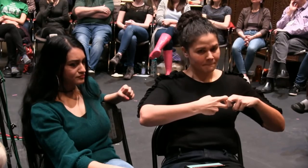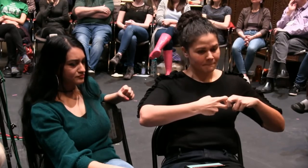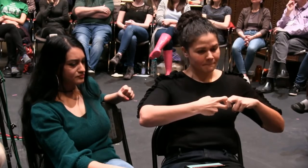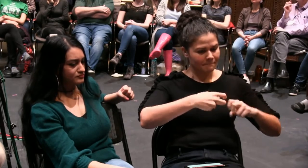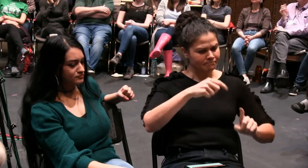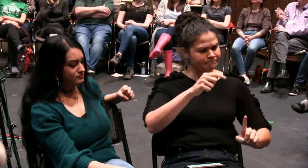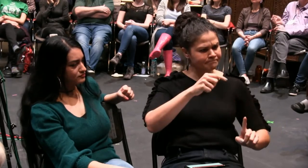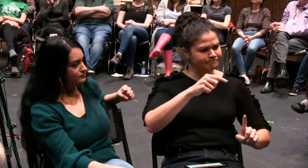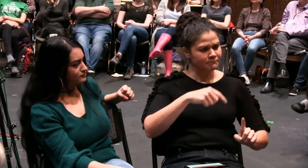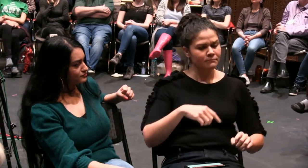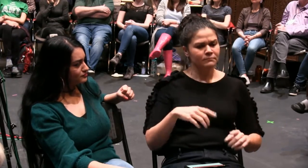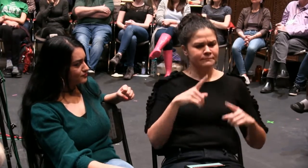on a problem.